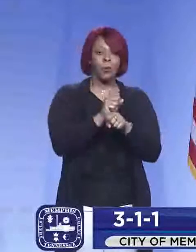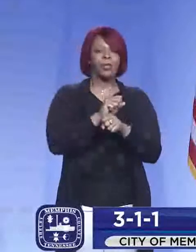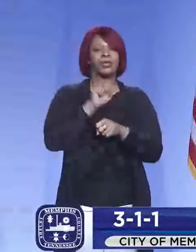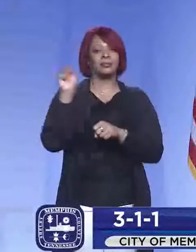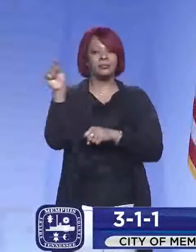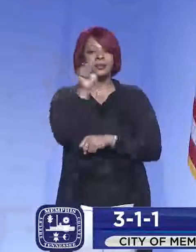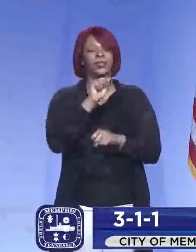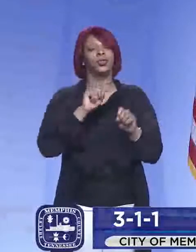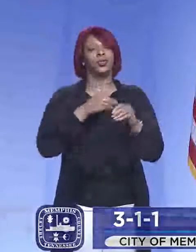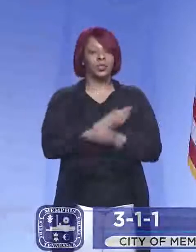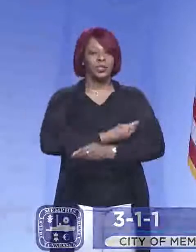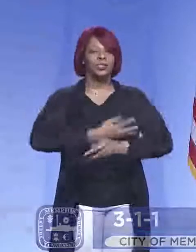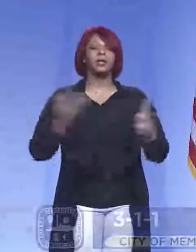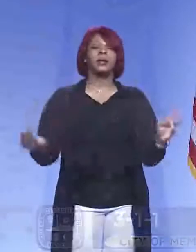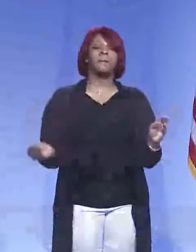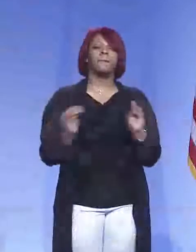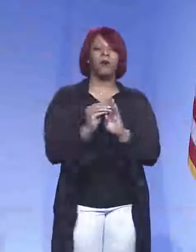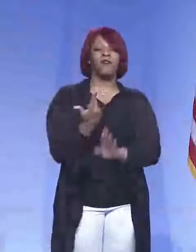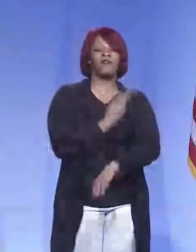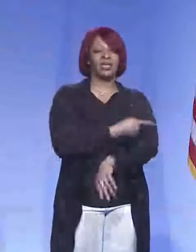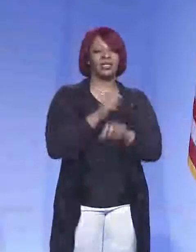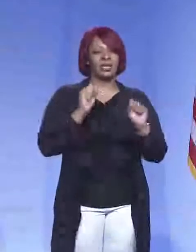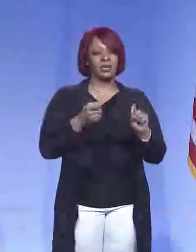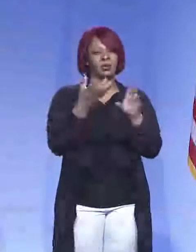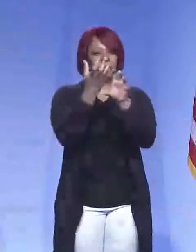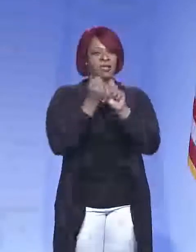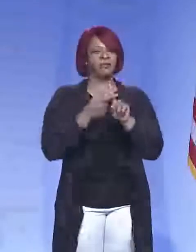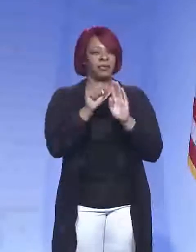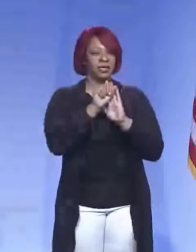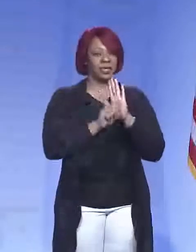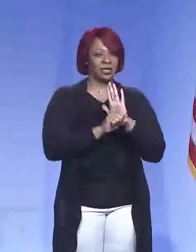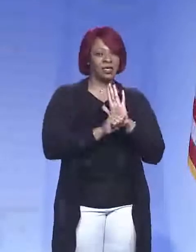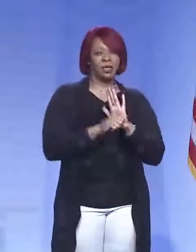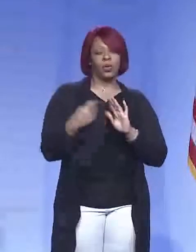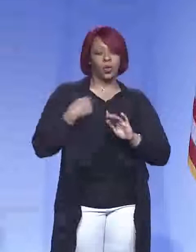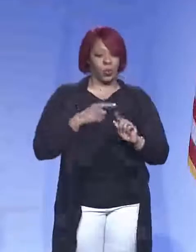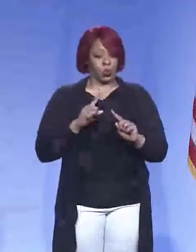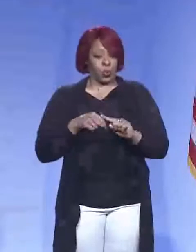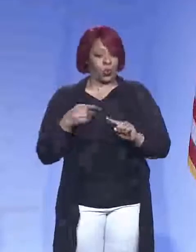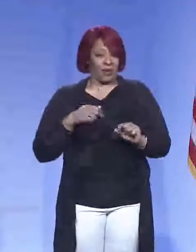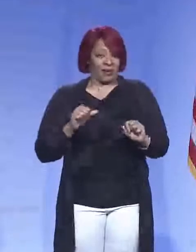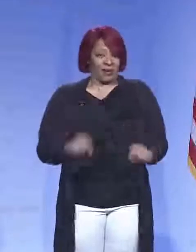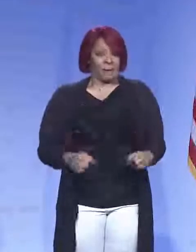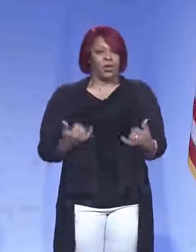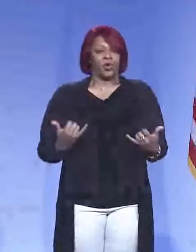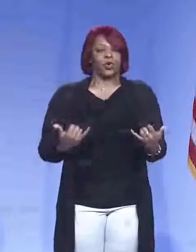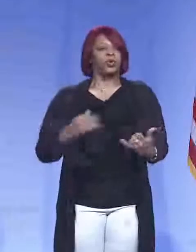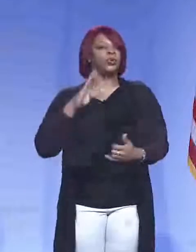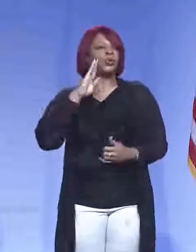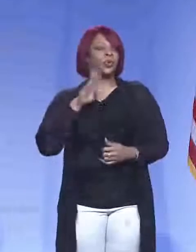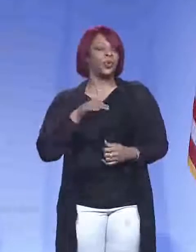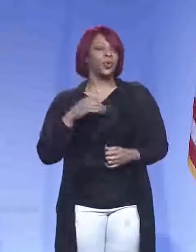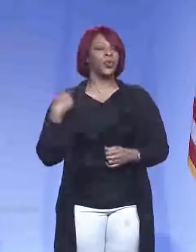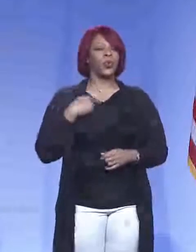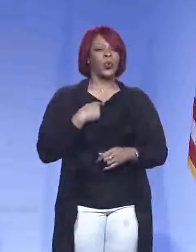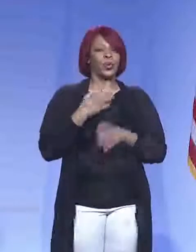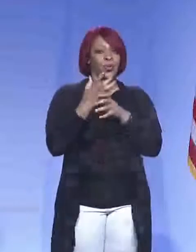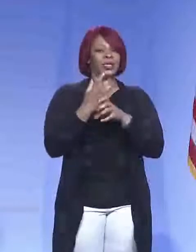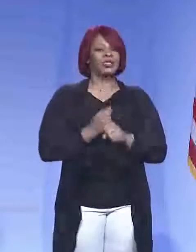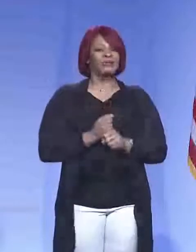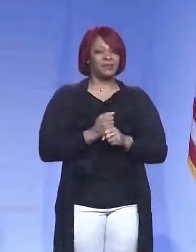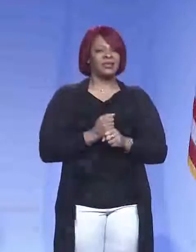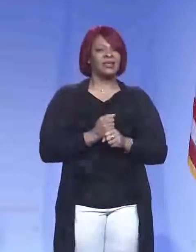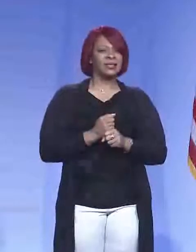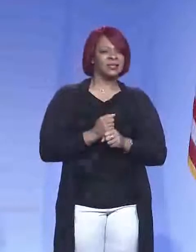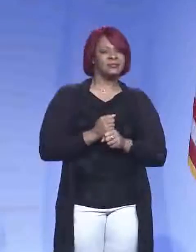be able to deliver all the, all the vaccine that we can get from the state. So as we are able, currently, as you know, uh, we inherited, uh,